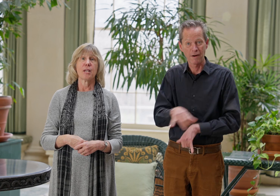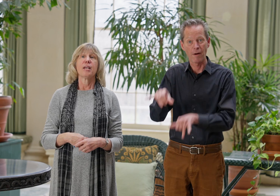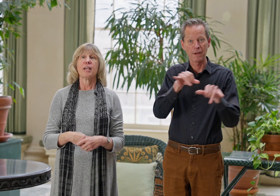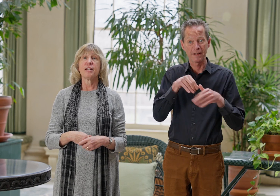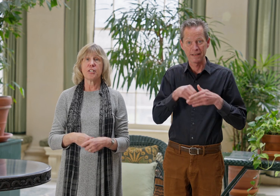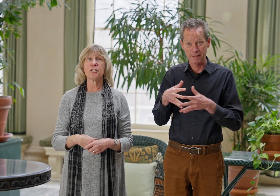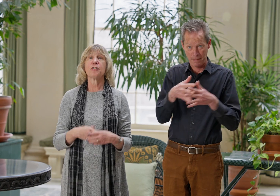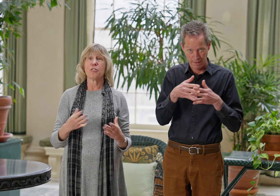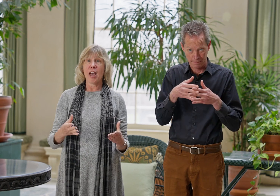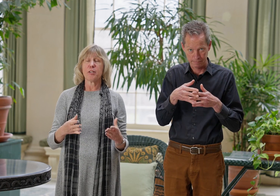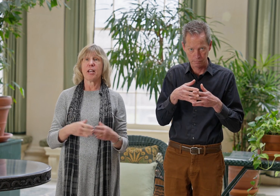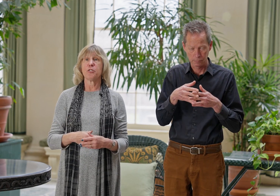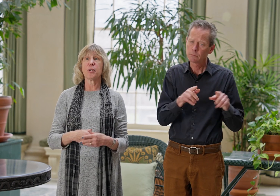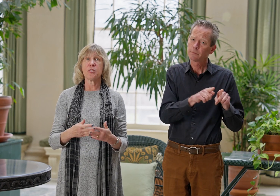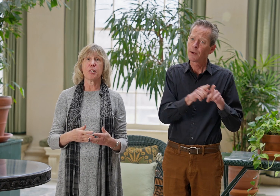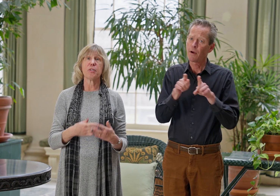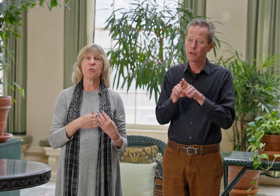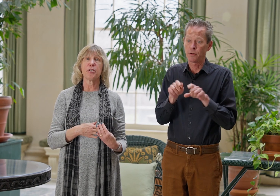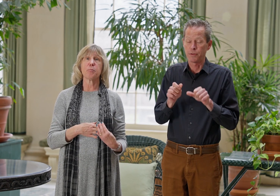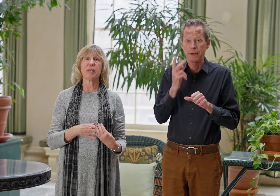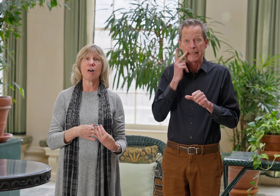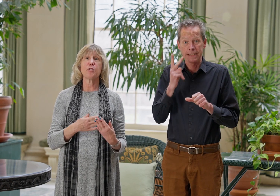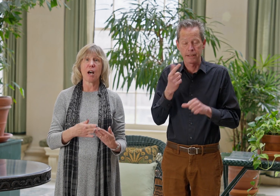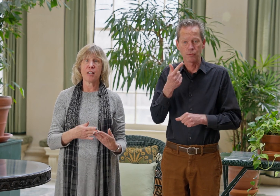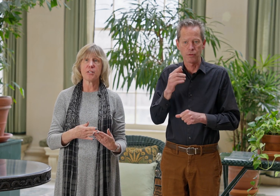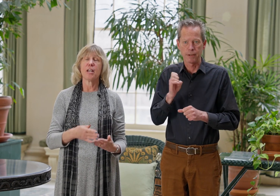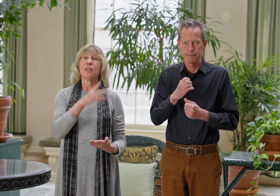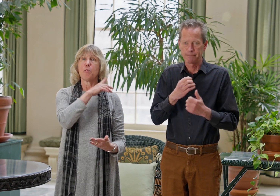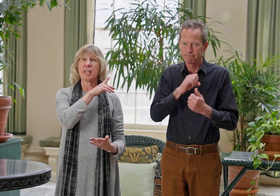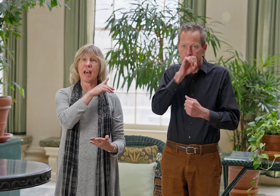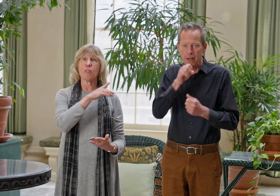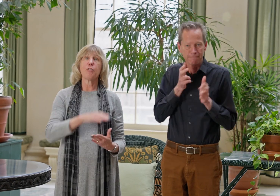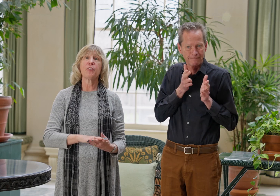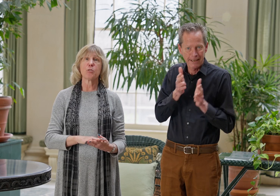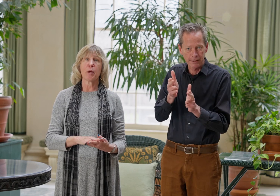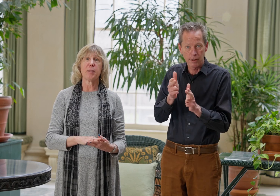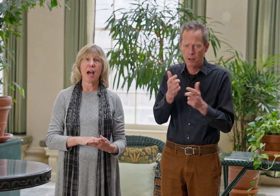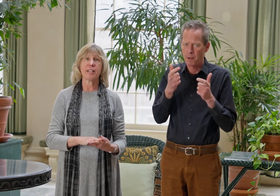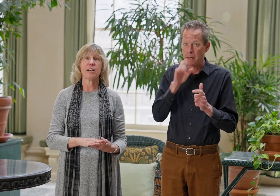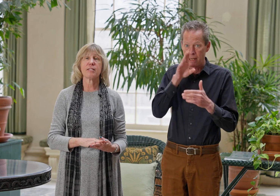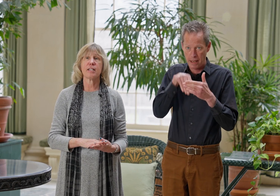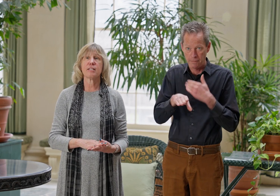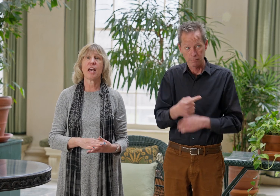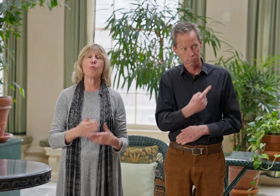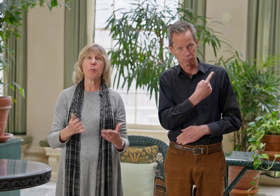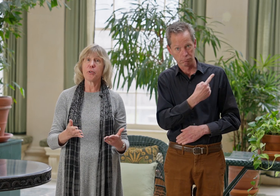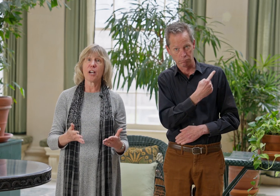In addition to that, as you can see, Mr. Eastman loved to hunt. The big elephant that's right behind us is a reproduction